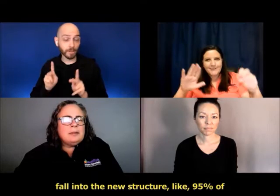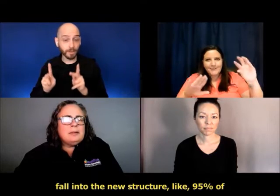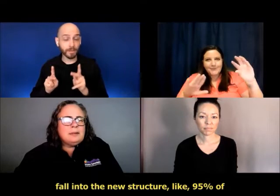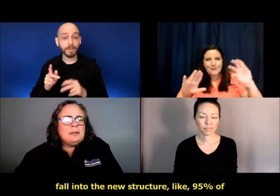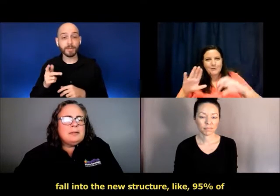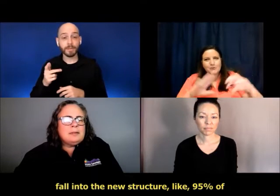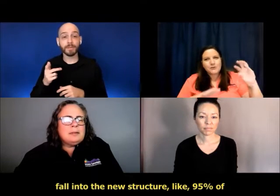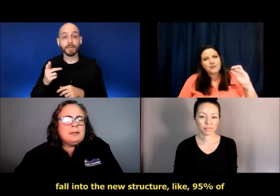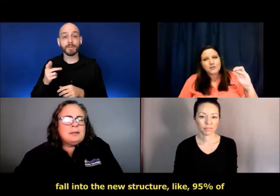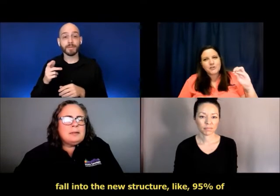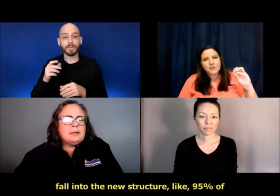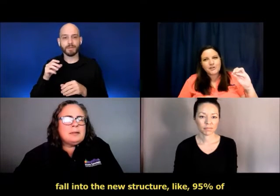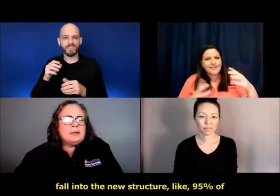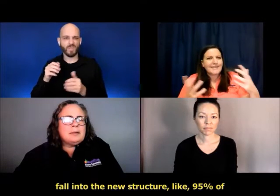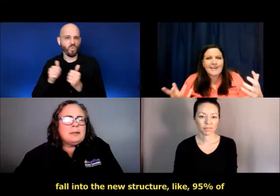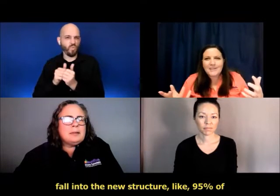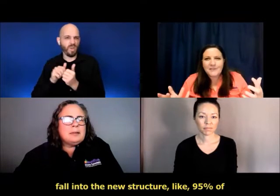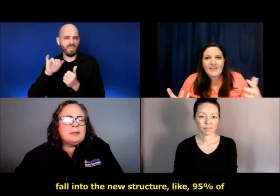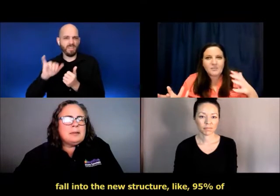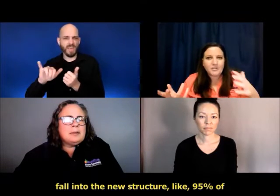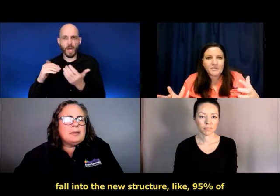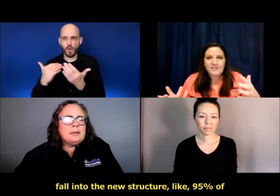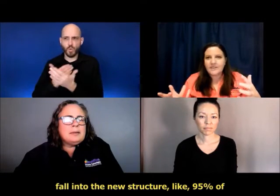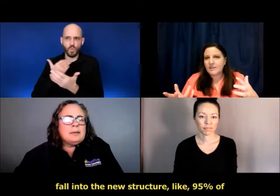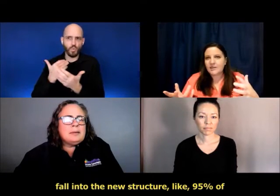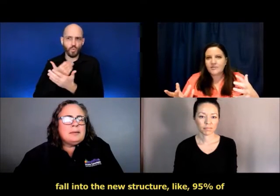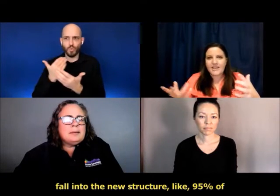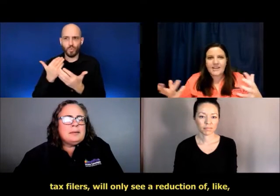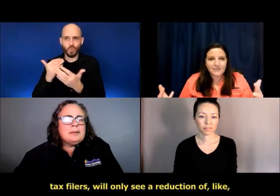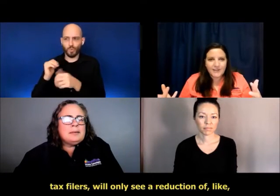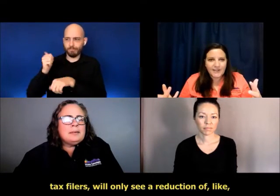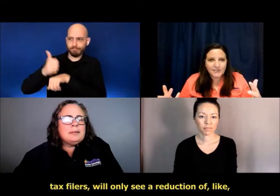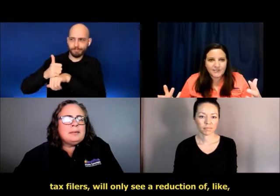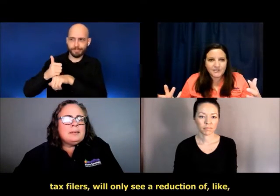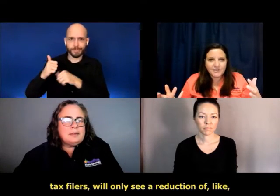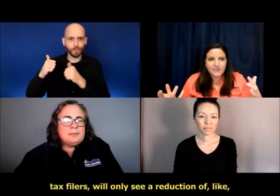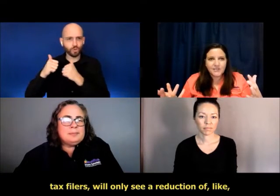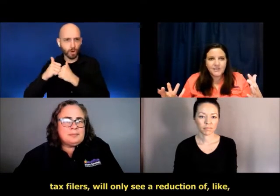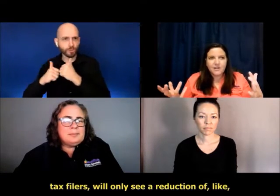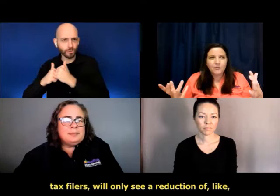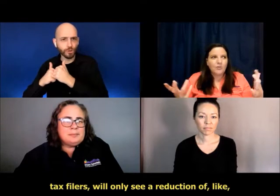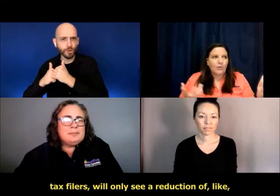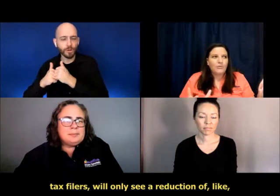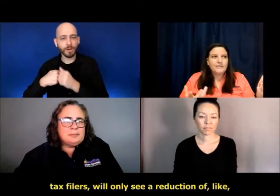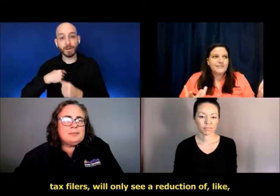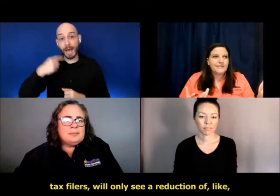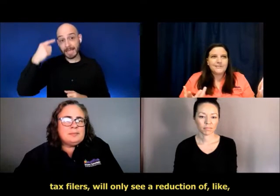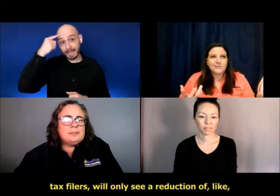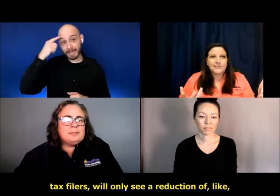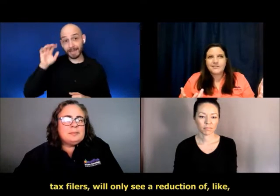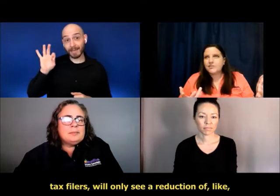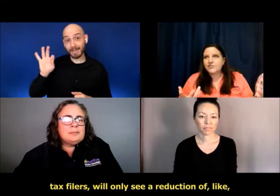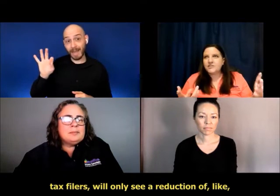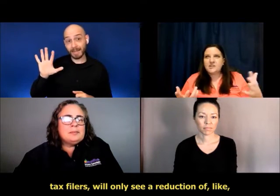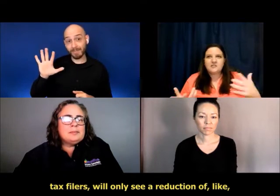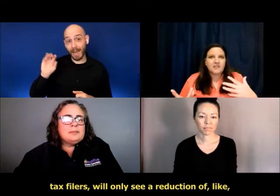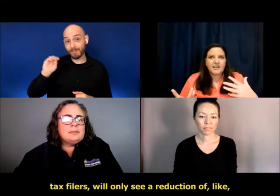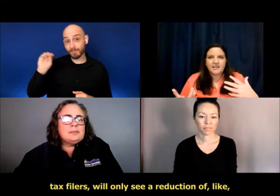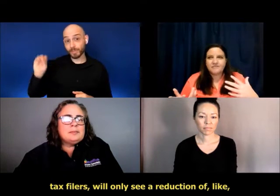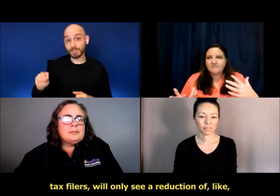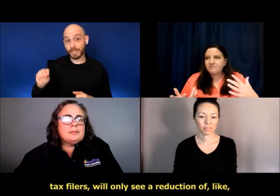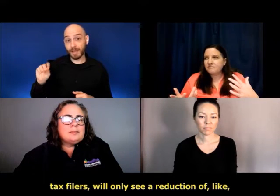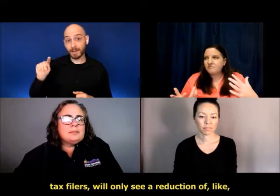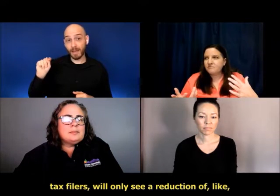into the new structure, like 95% of tax filers will only see a reduction